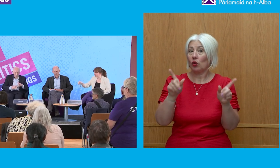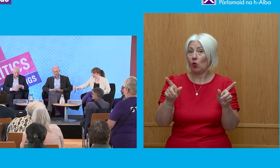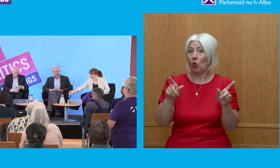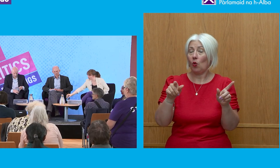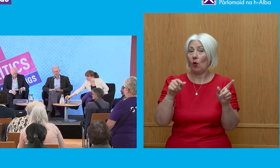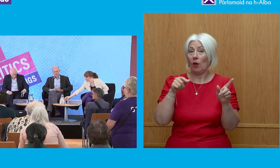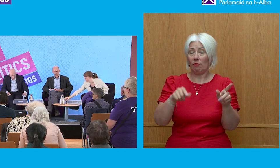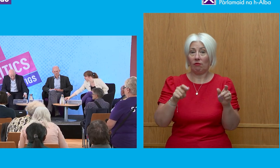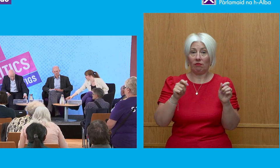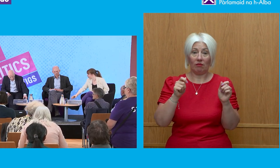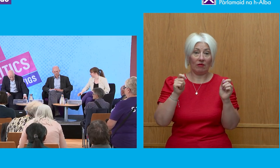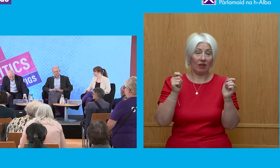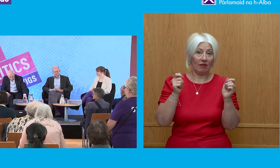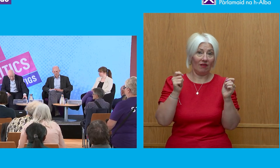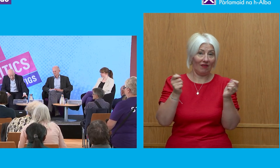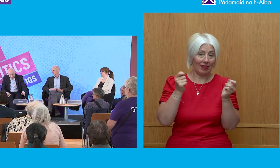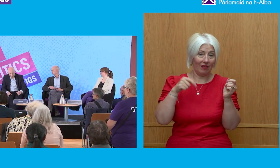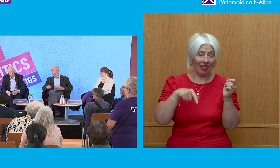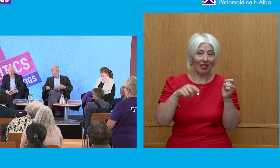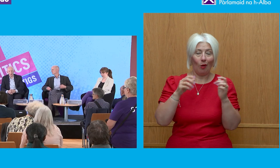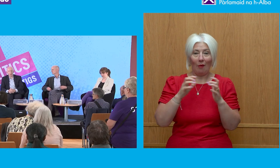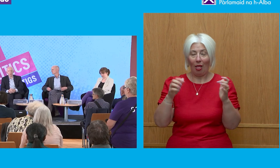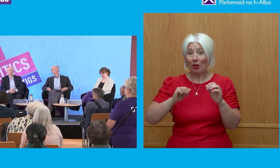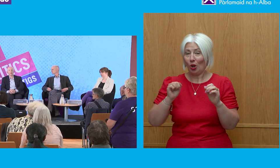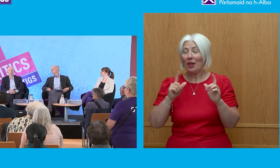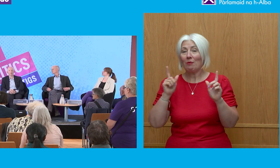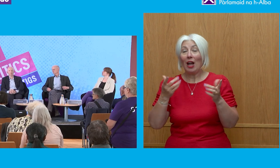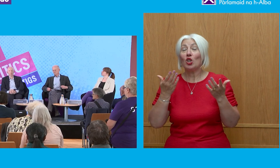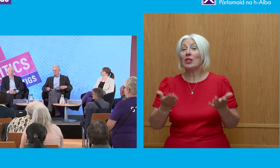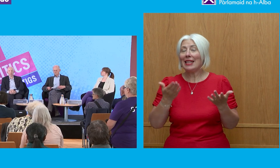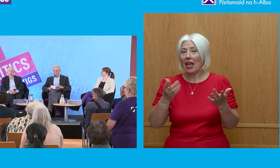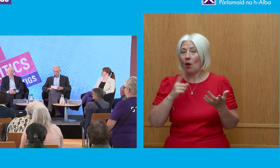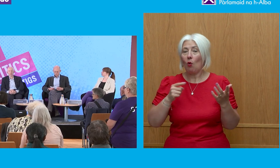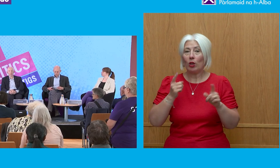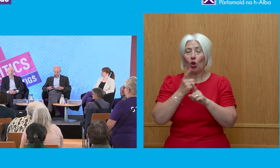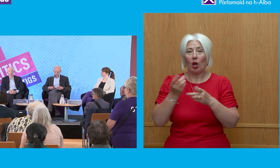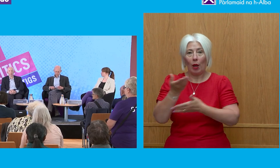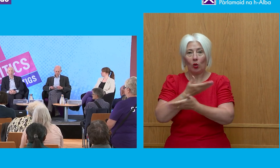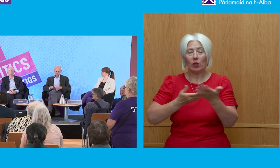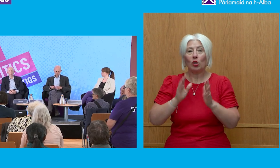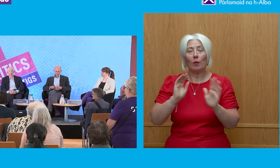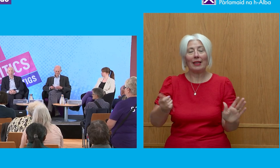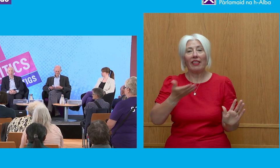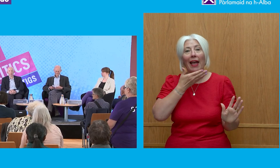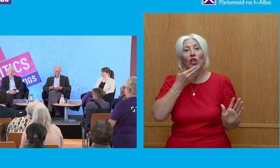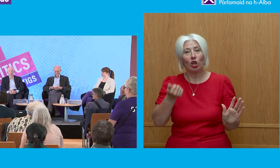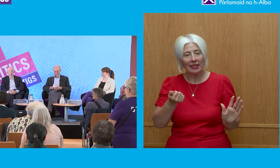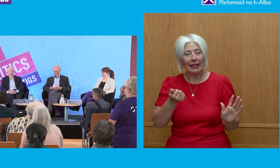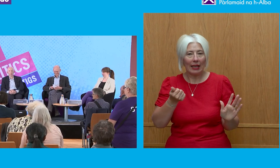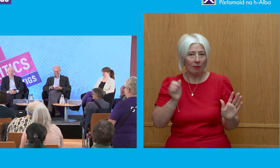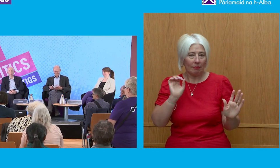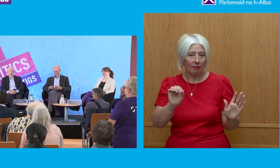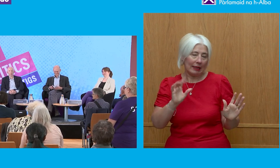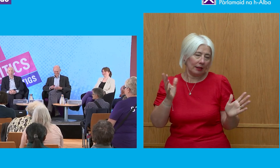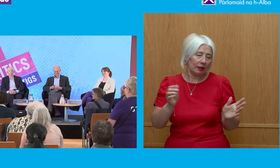festival or indeed this parliament or indeed Scotland, but actually what we're talking about today, a certain level of courtesy I will expect and